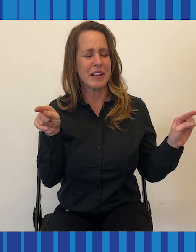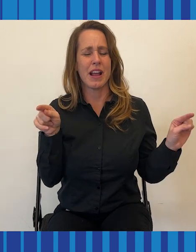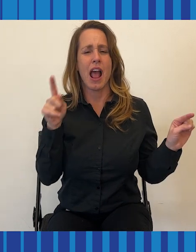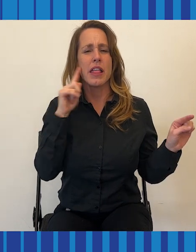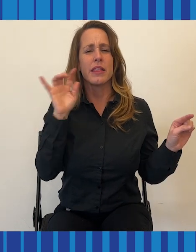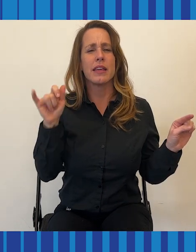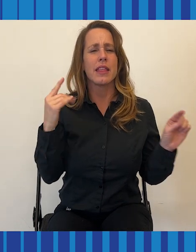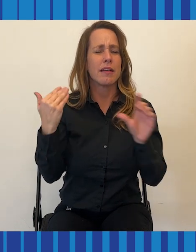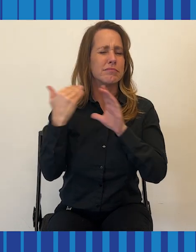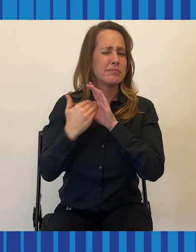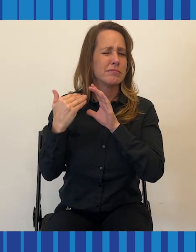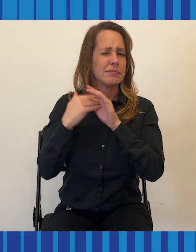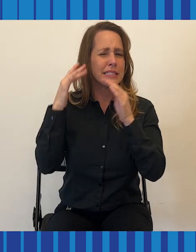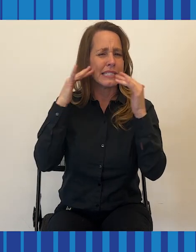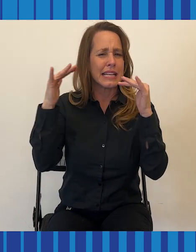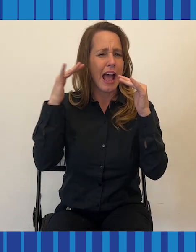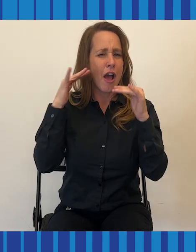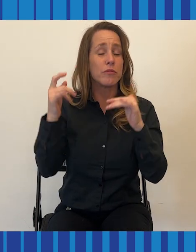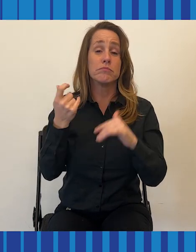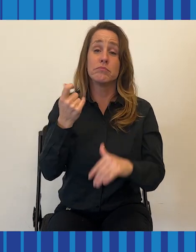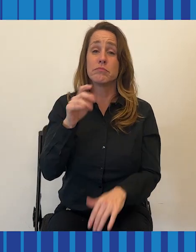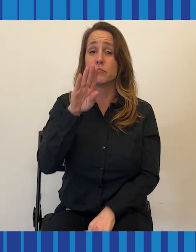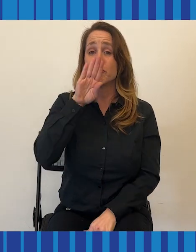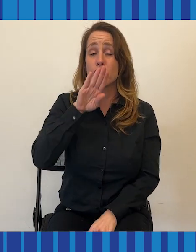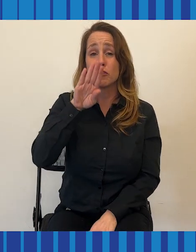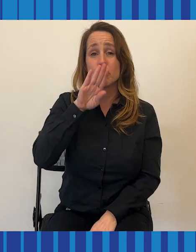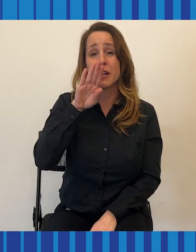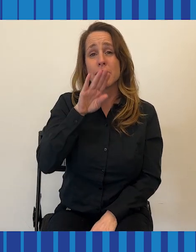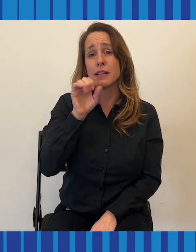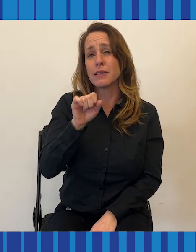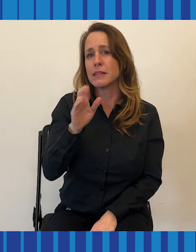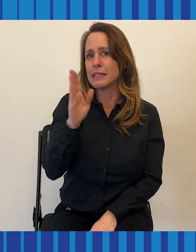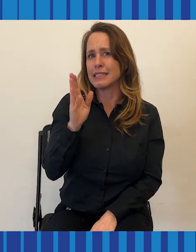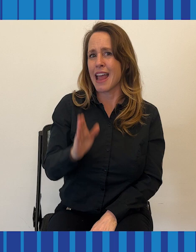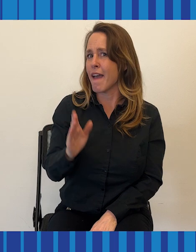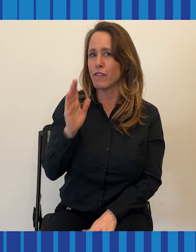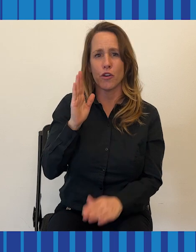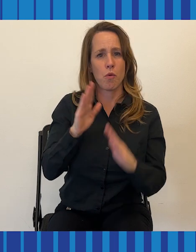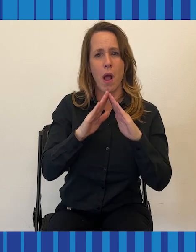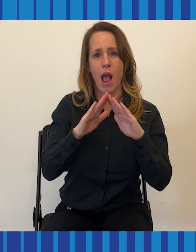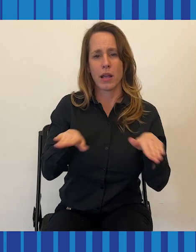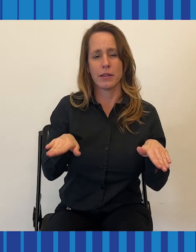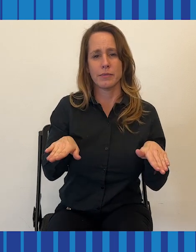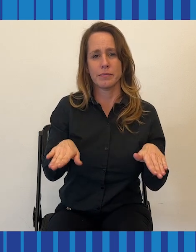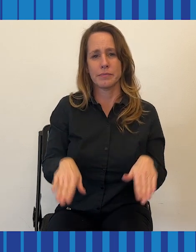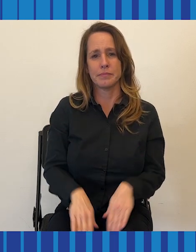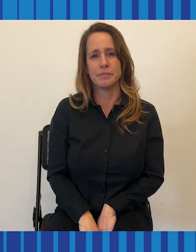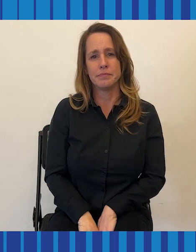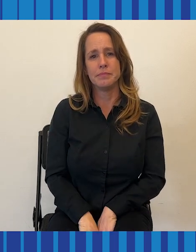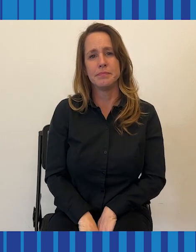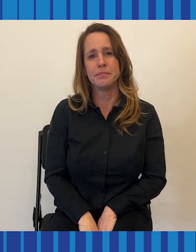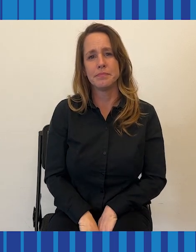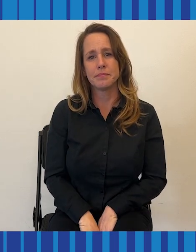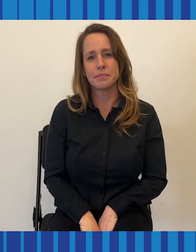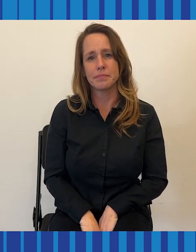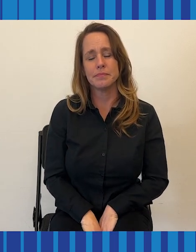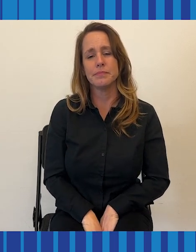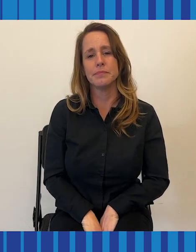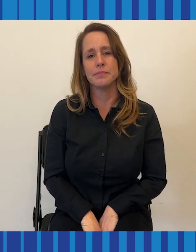Something's, you know, not making sense there. So I think it's always been there. And it is frustrating because